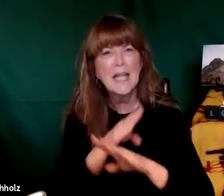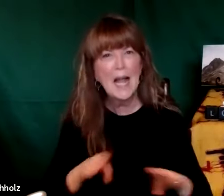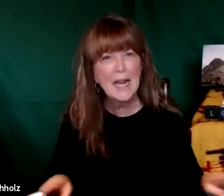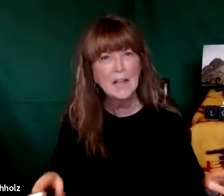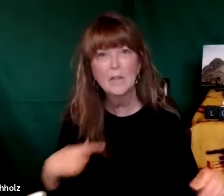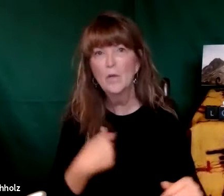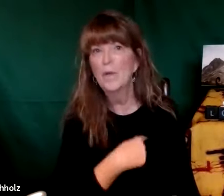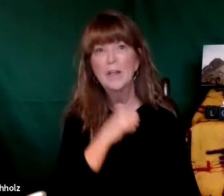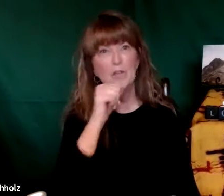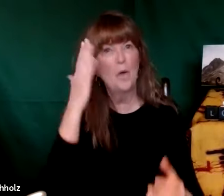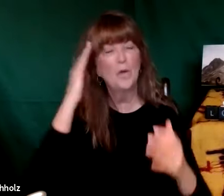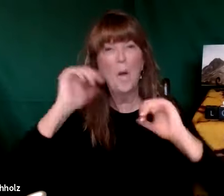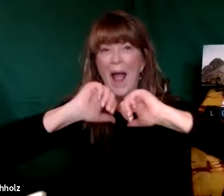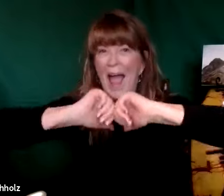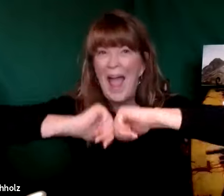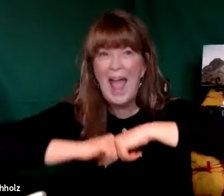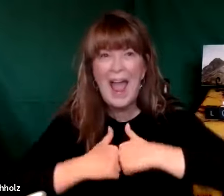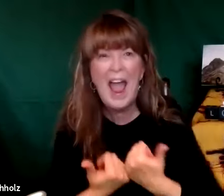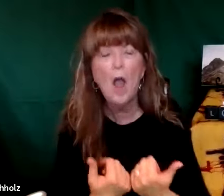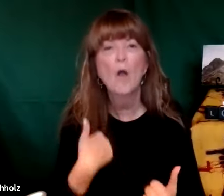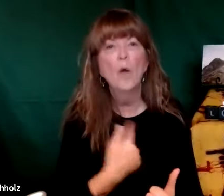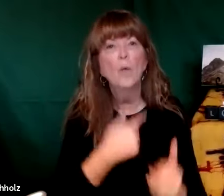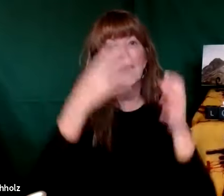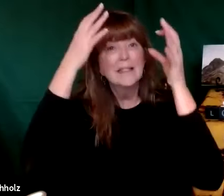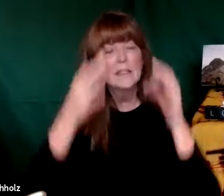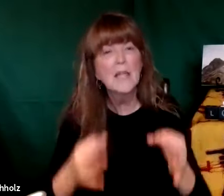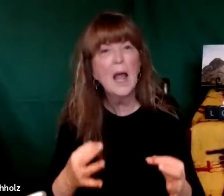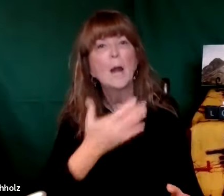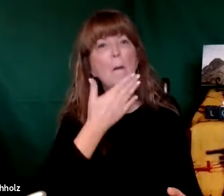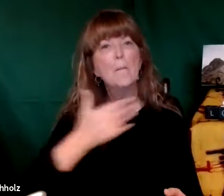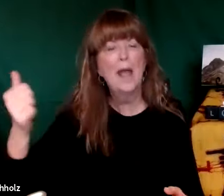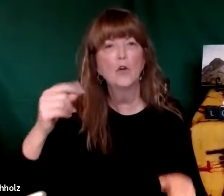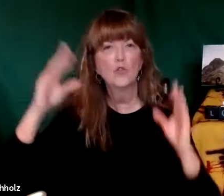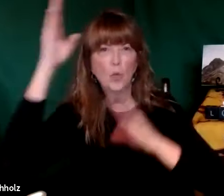so we like a month we don't know how to clear our minds like the monks do